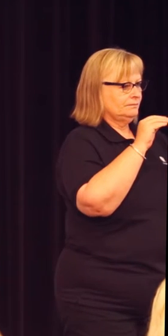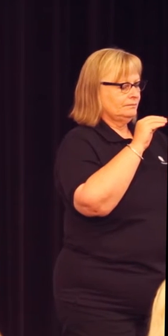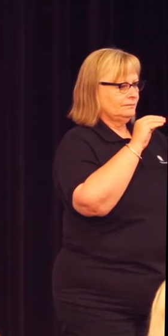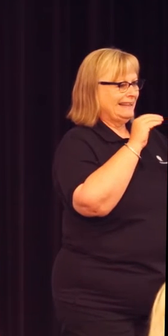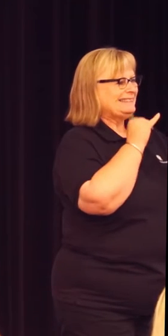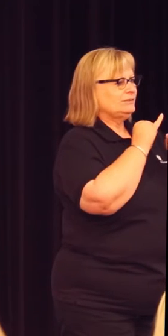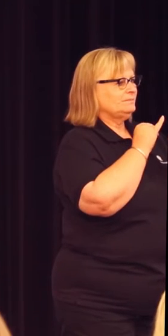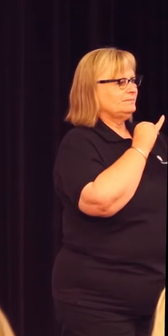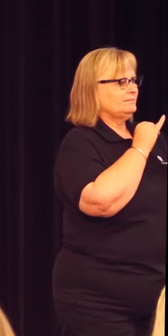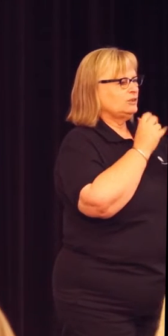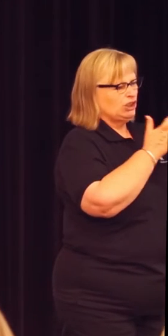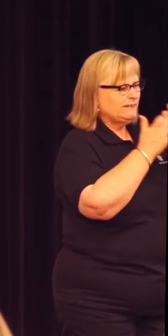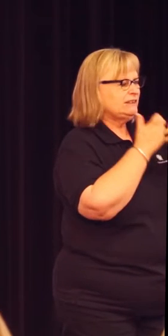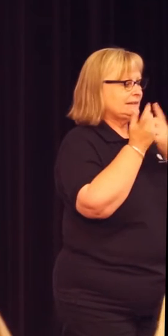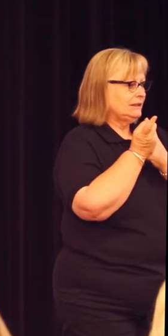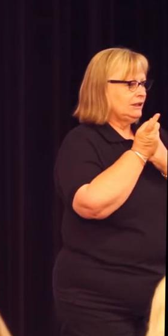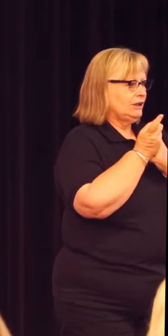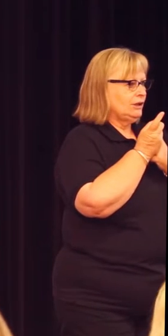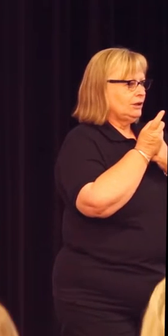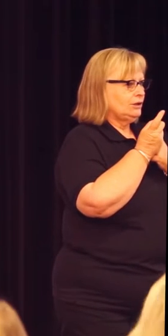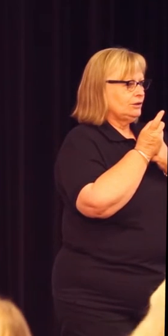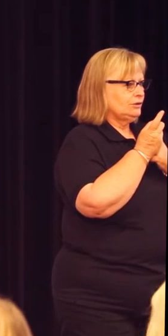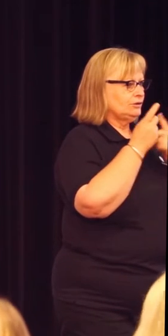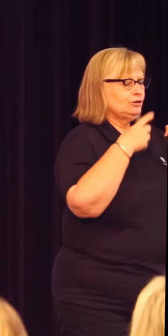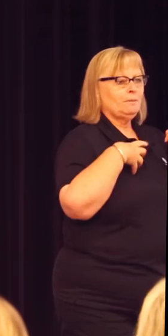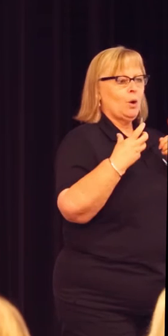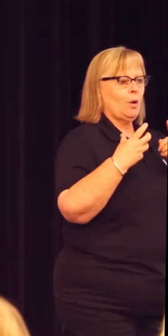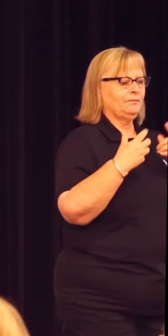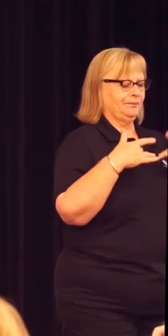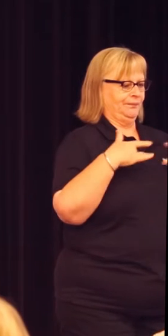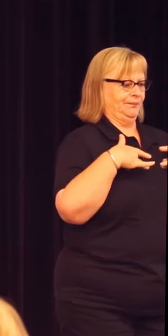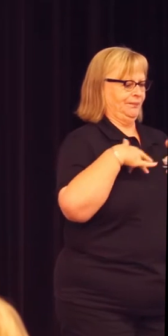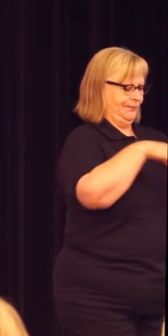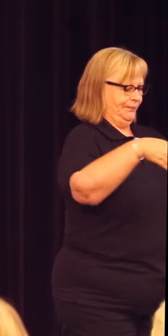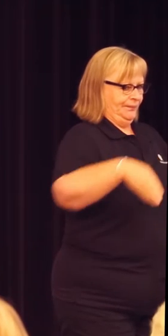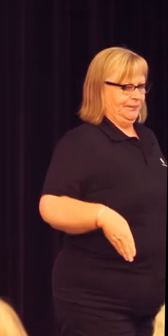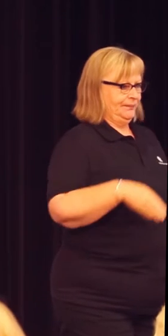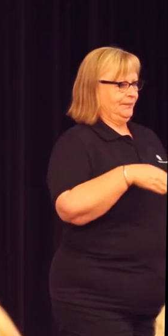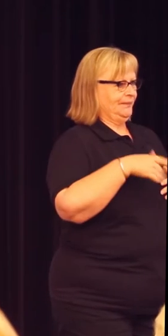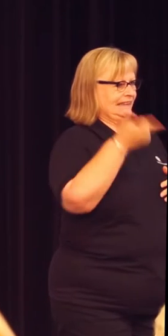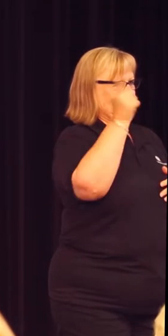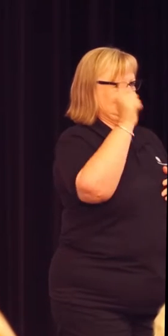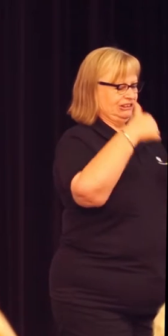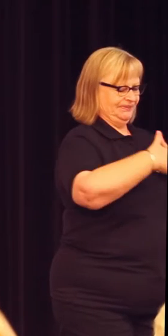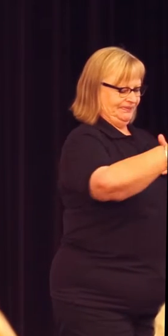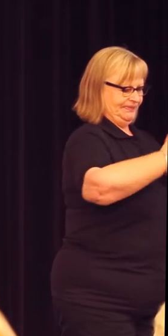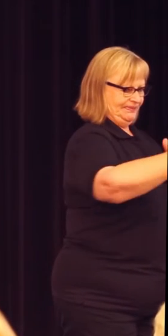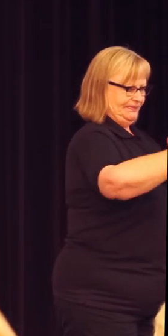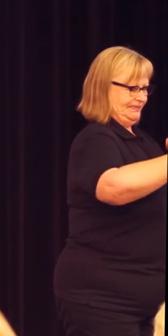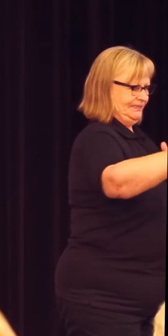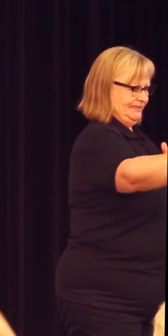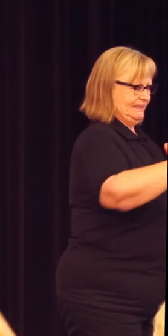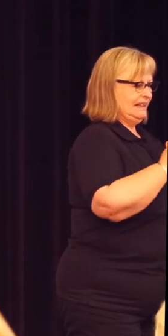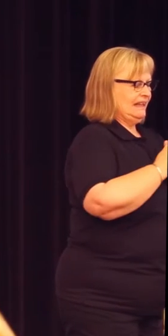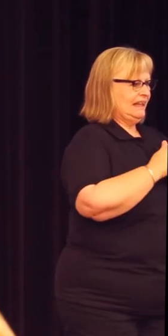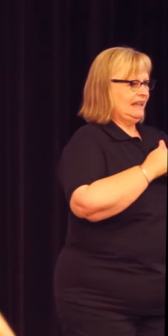increasingly impersonal teaching styles where there is